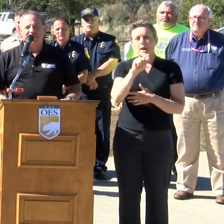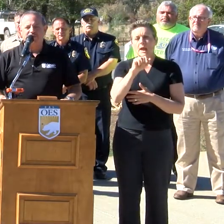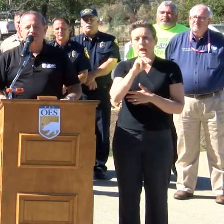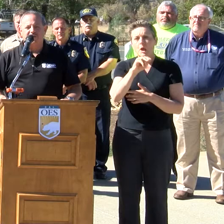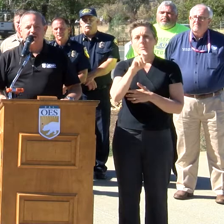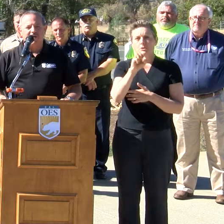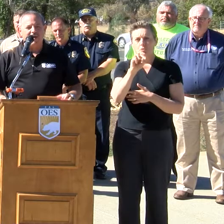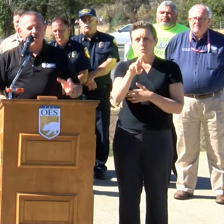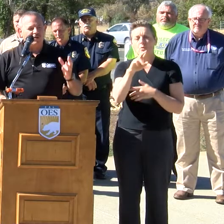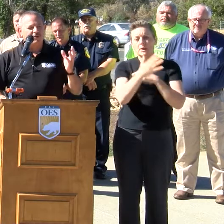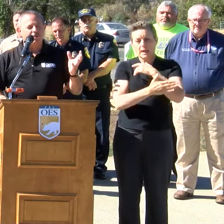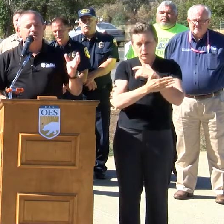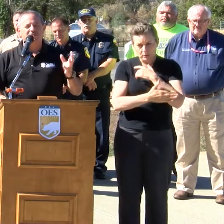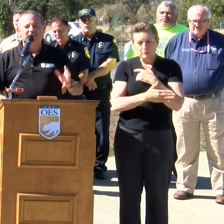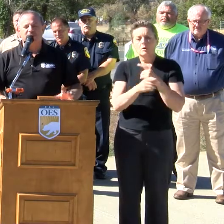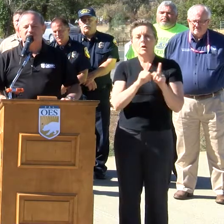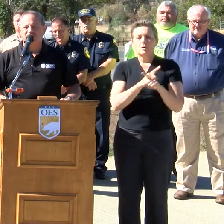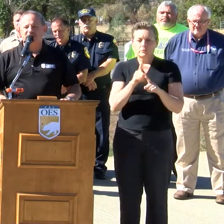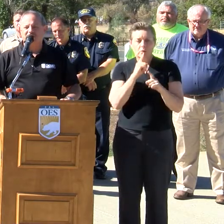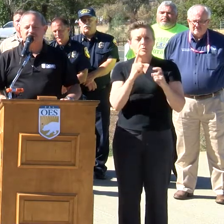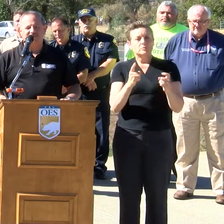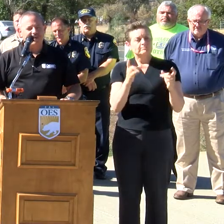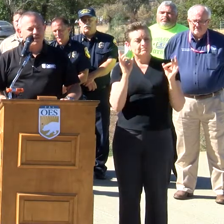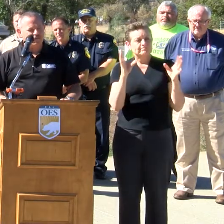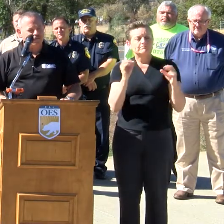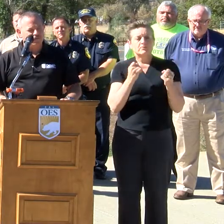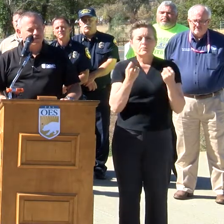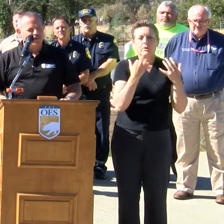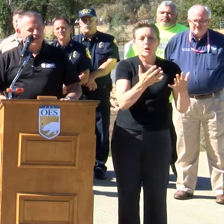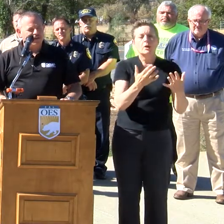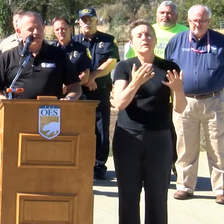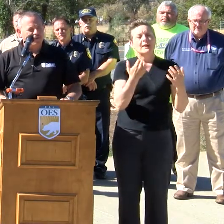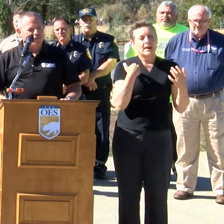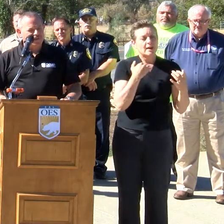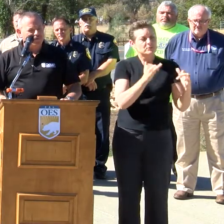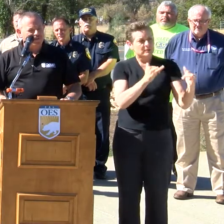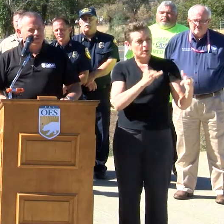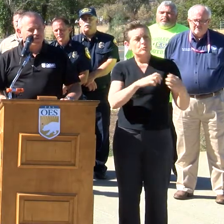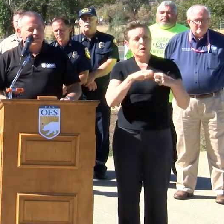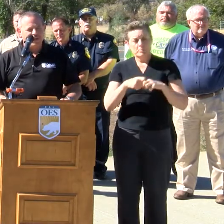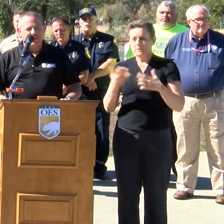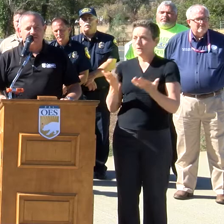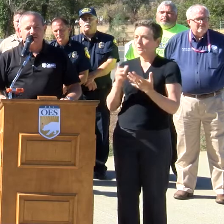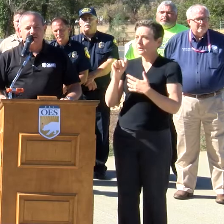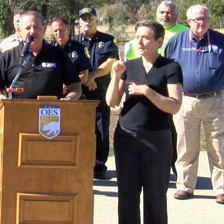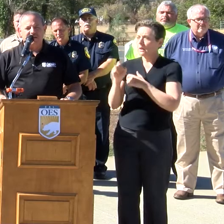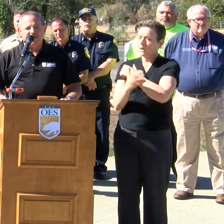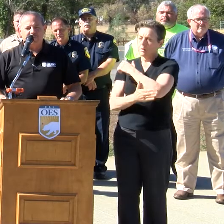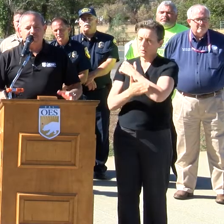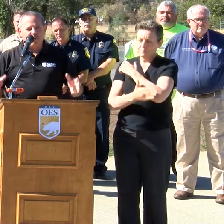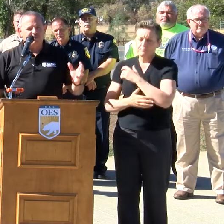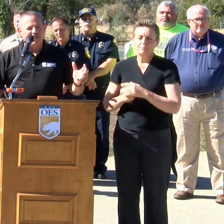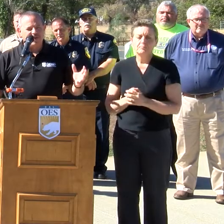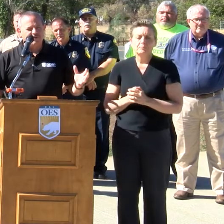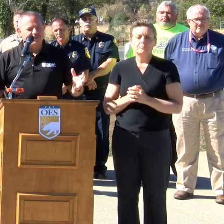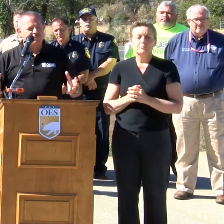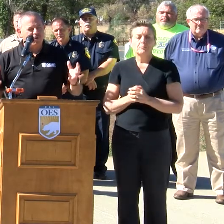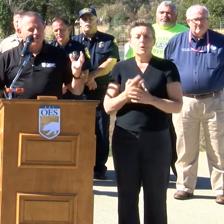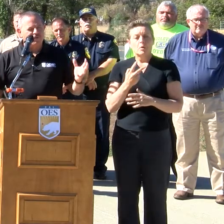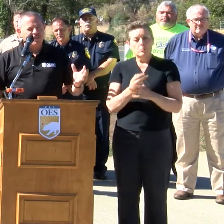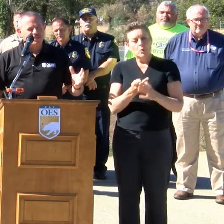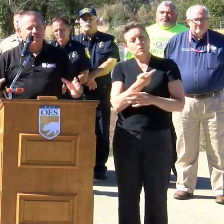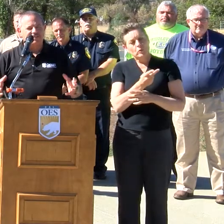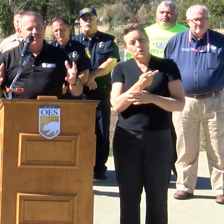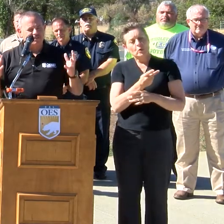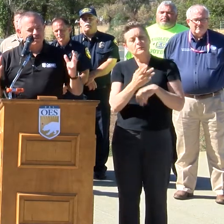by a major fire and also dealing with many of the same issues that we're dealing with here in Lake. Both counties,